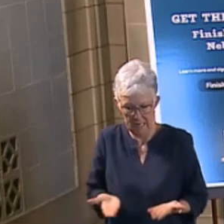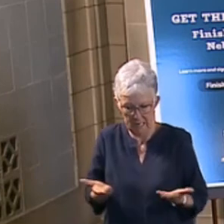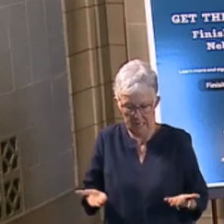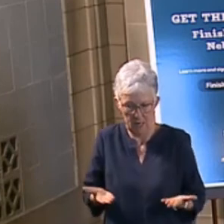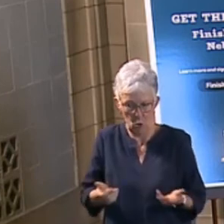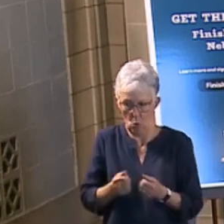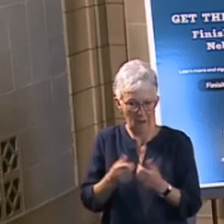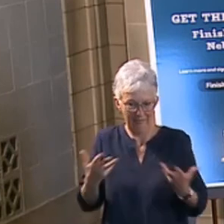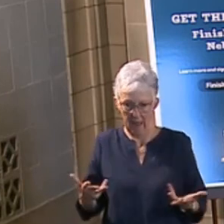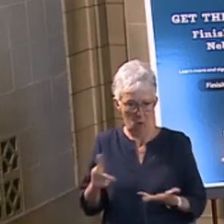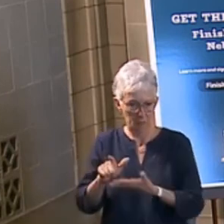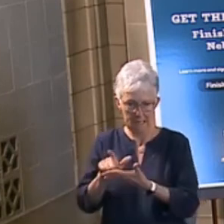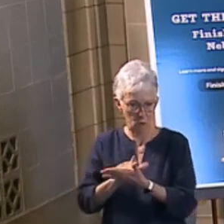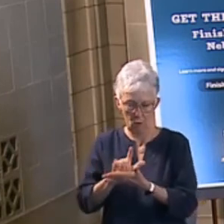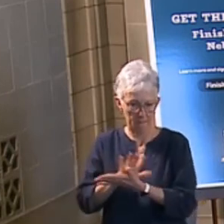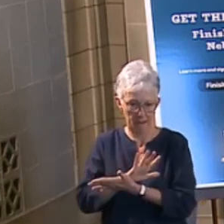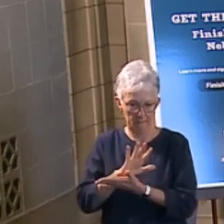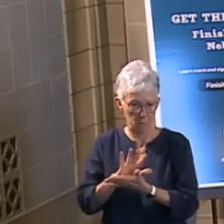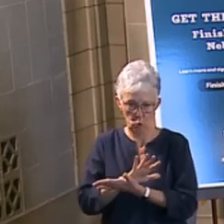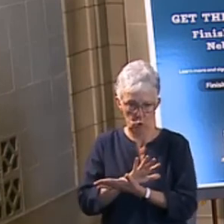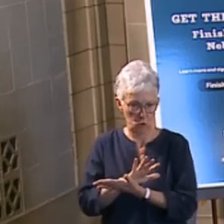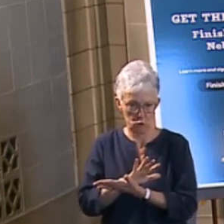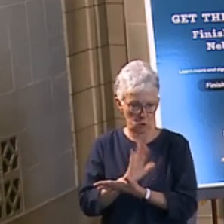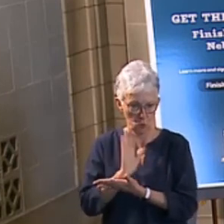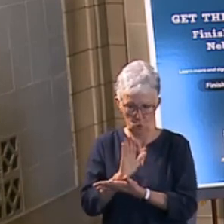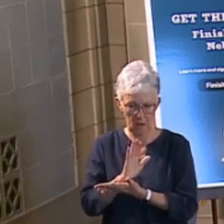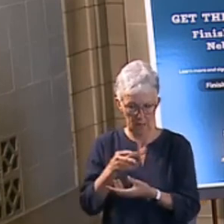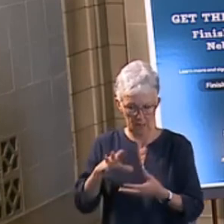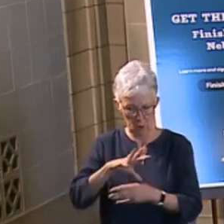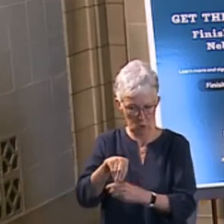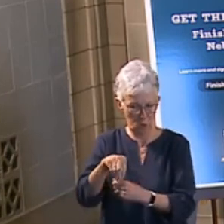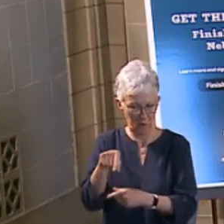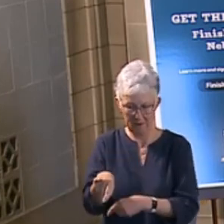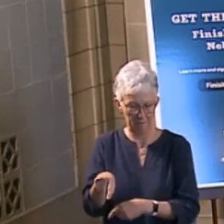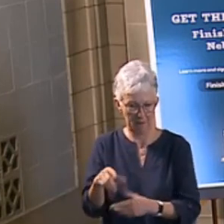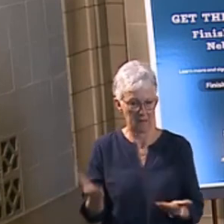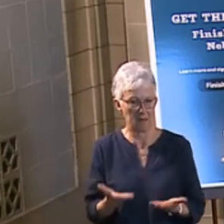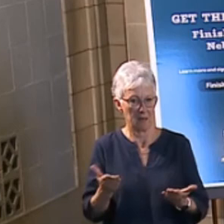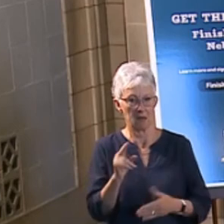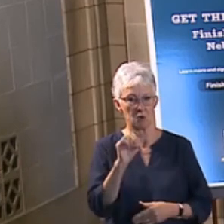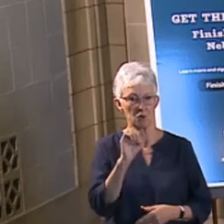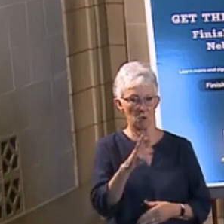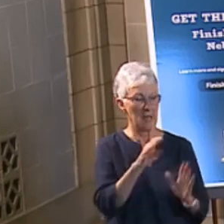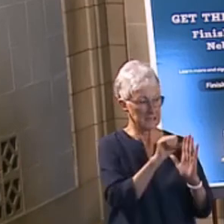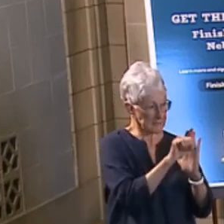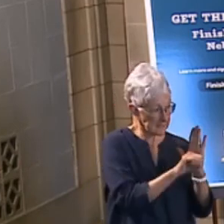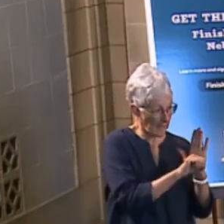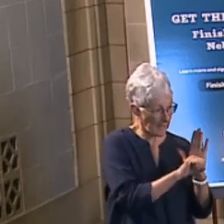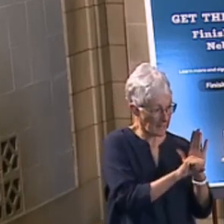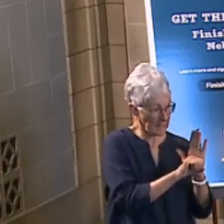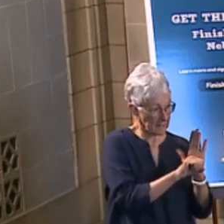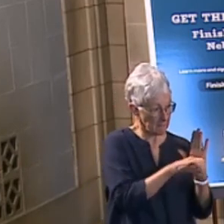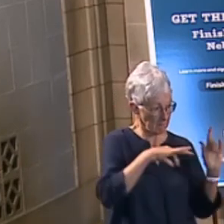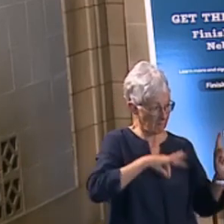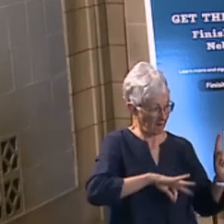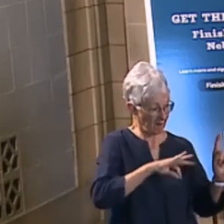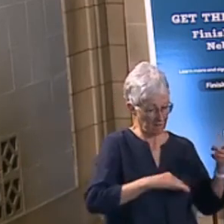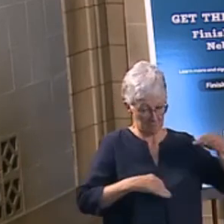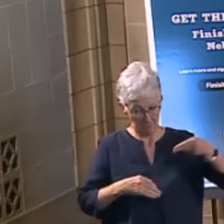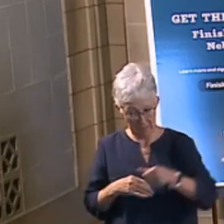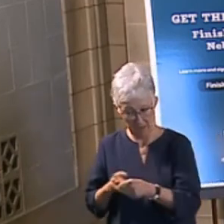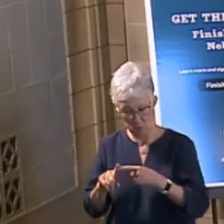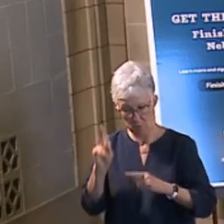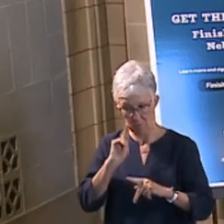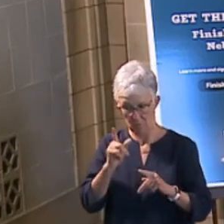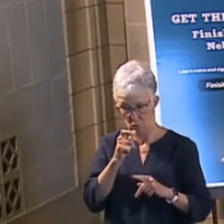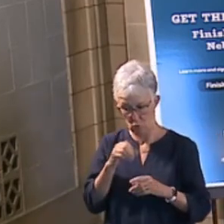benefits. So that's why I was opposing that. Here in Nebraska, we actually have a statute that state benefits can't go to people who are here illegally. And that's why I'm